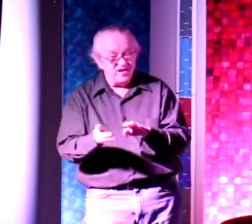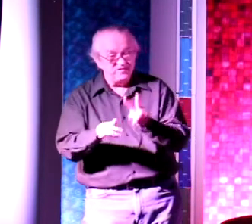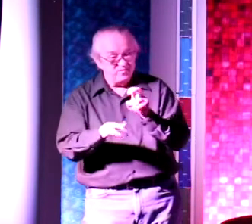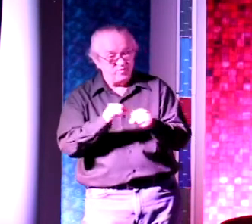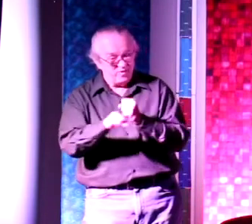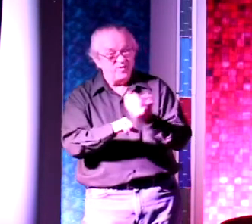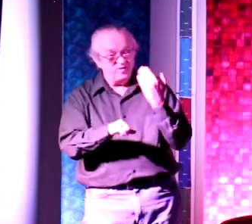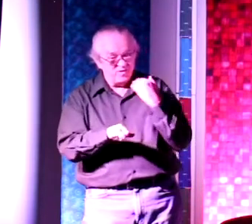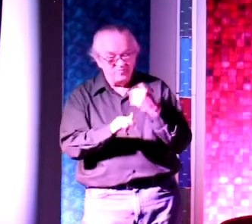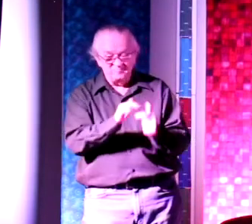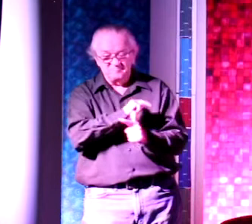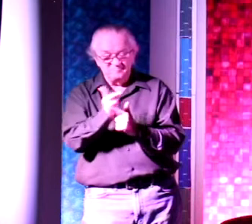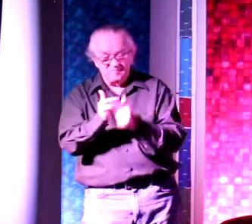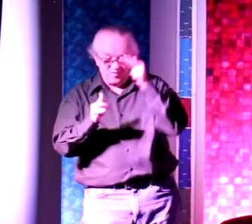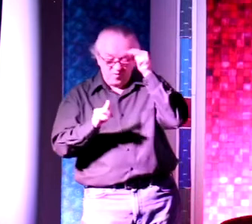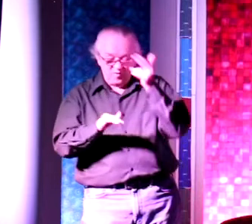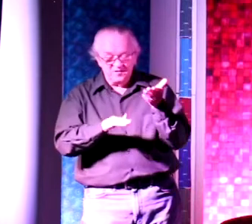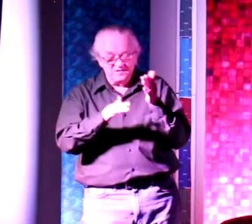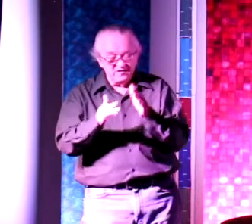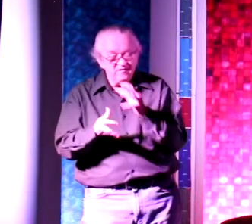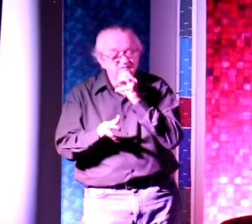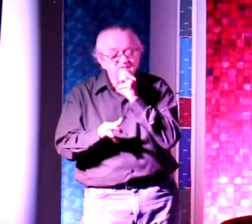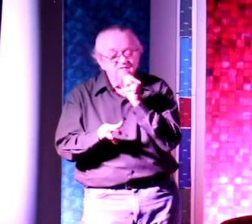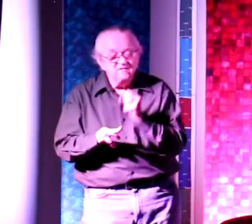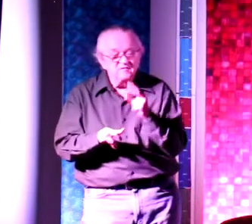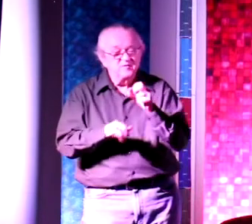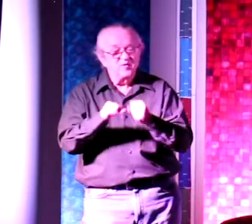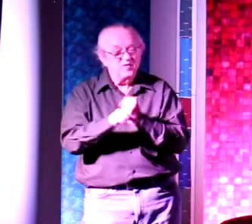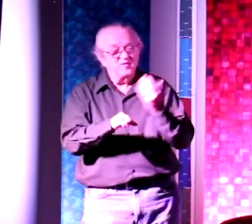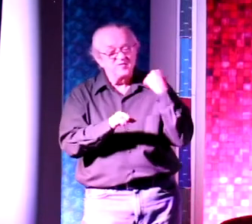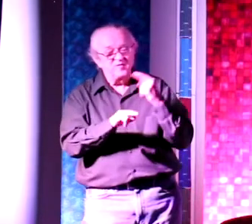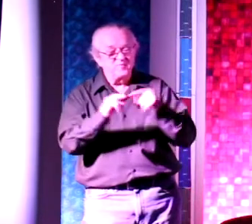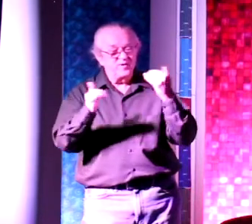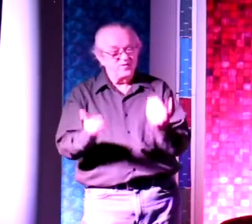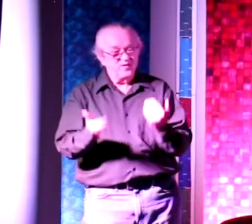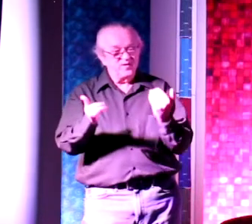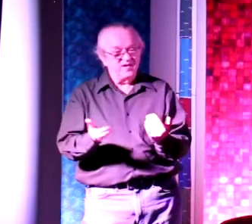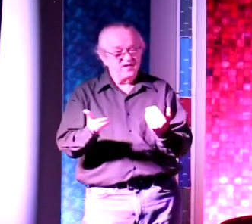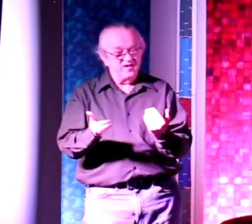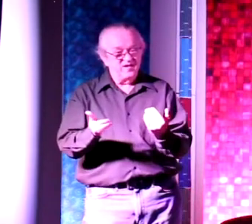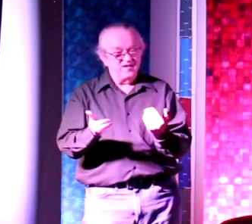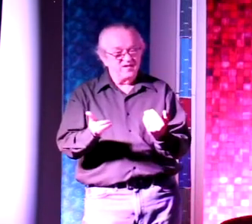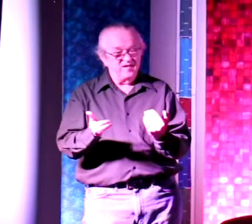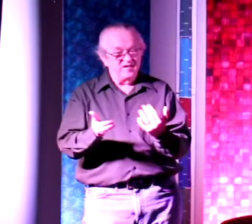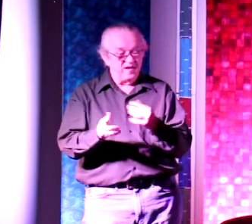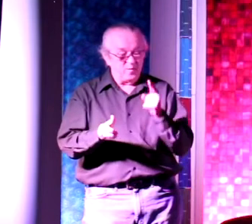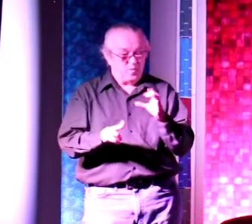of old age. But today, and 100 years ago,